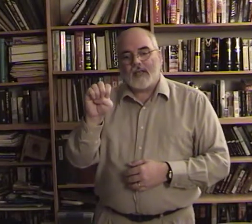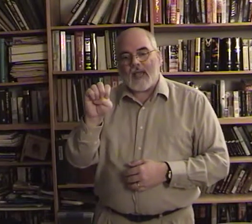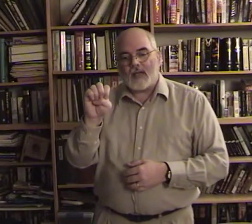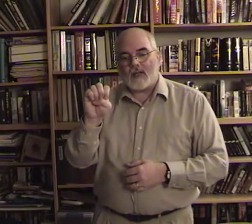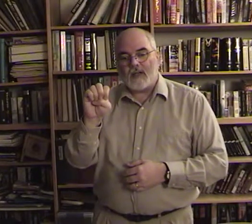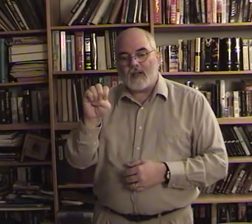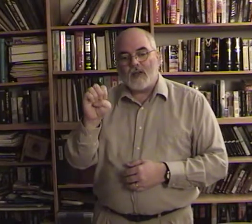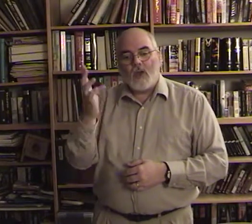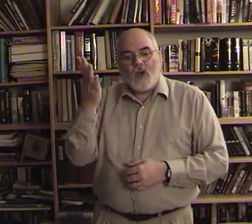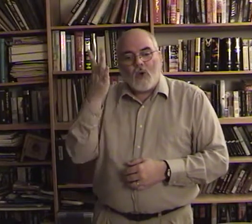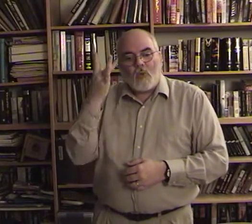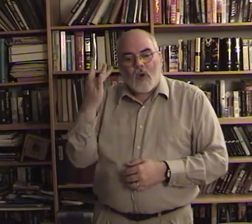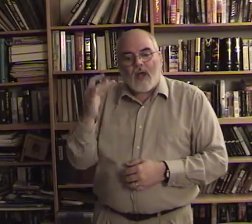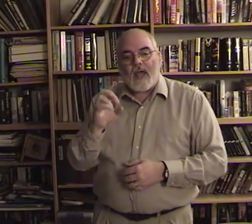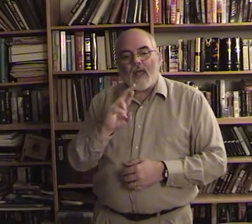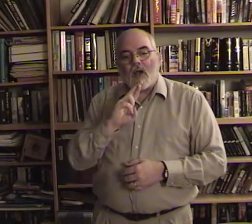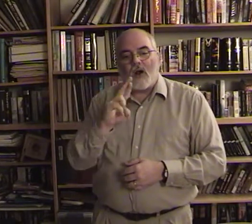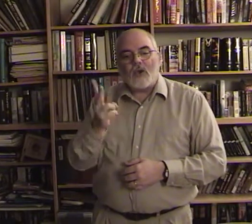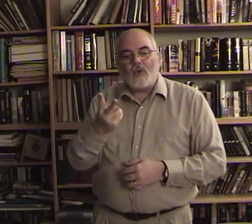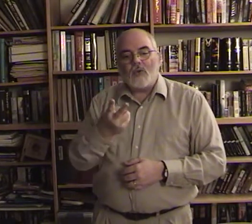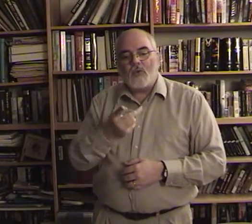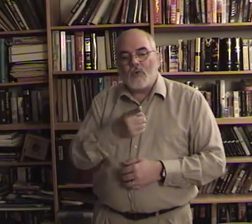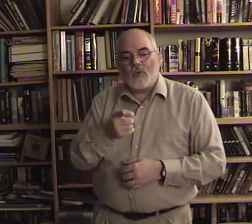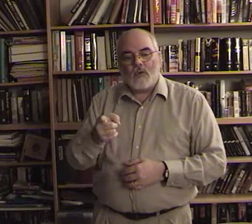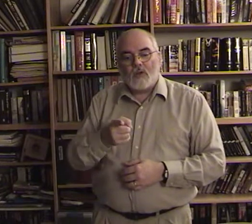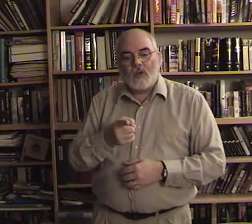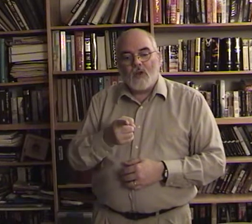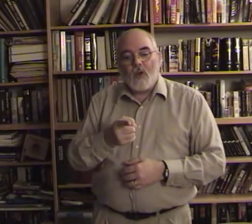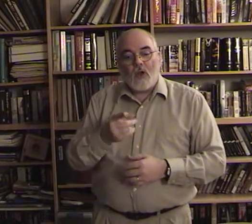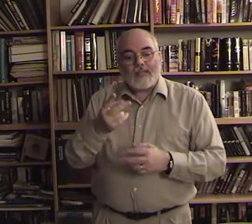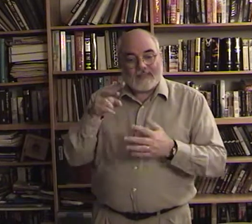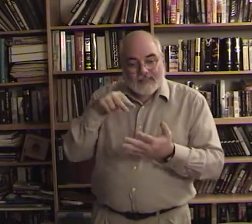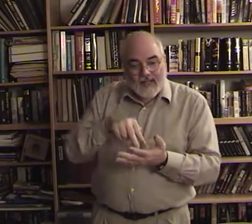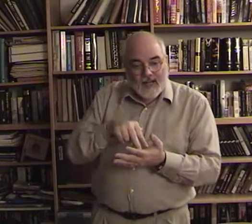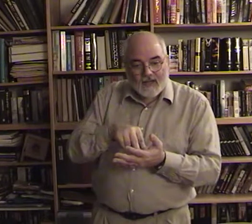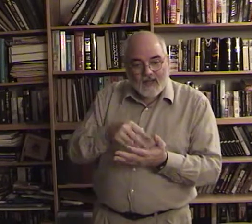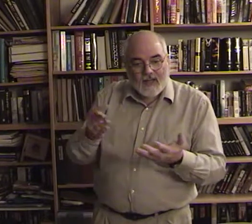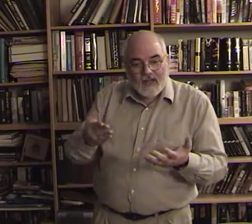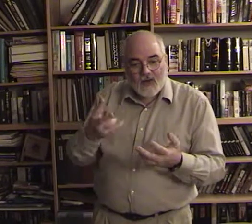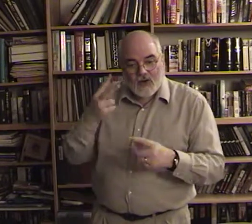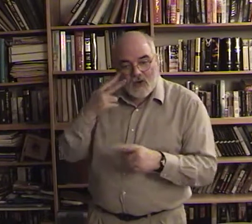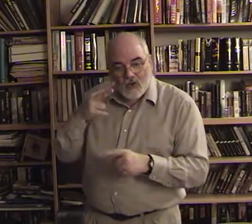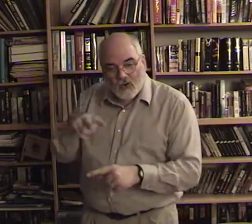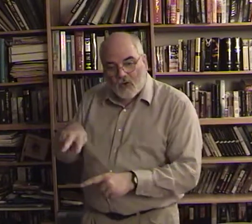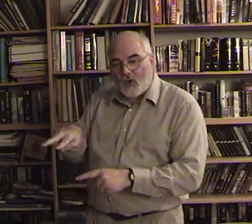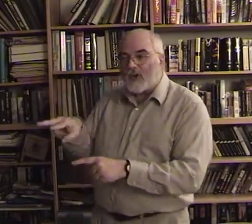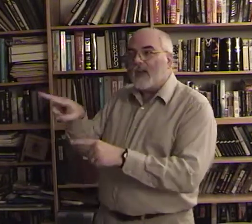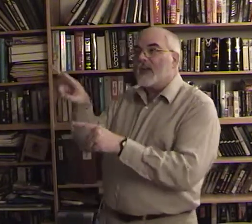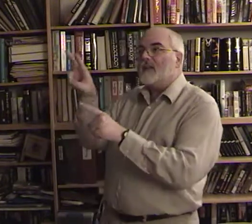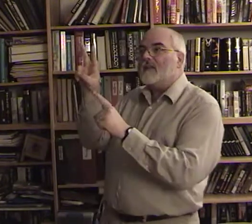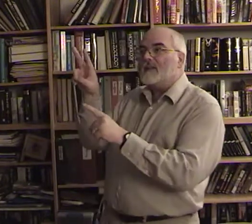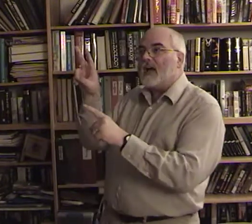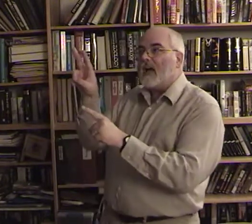galilee why are you standing here looking into the sky